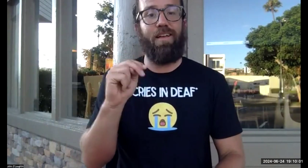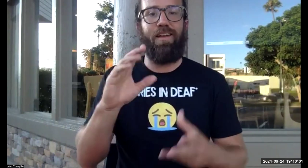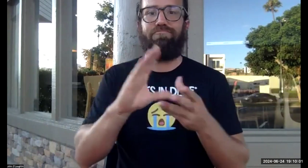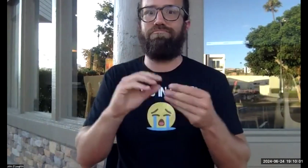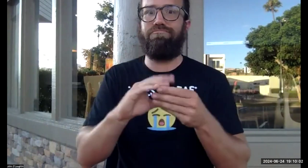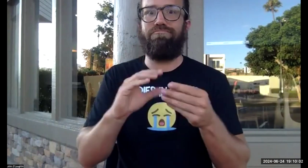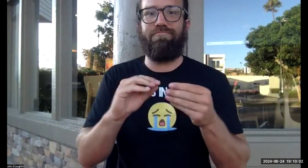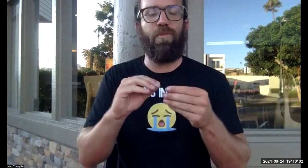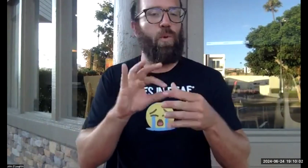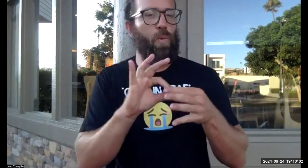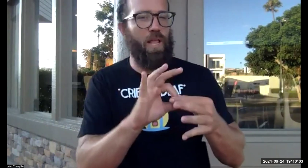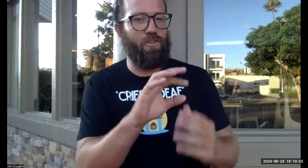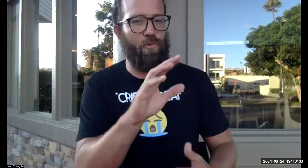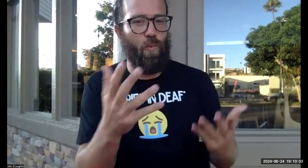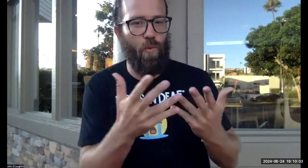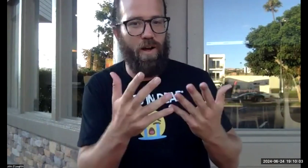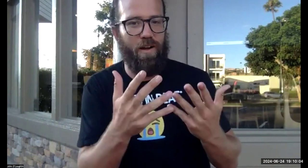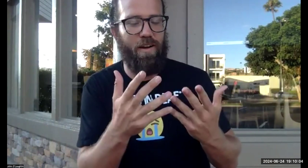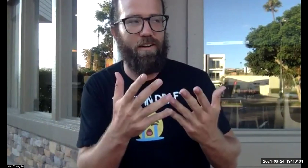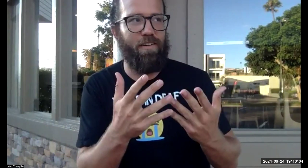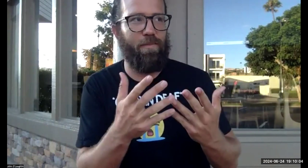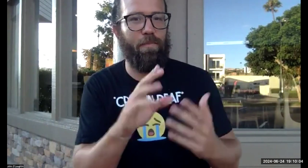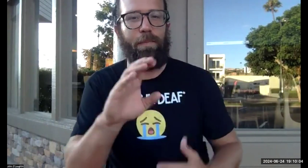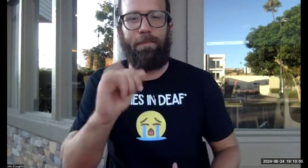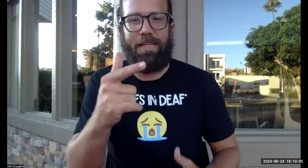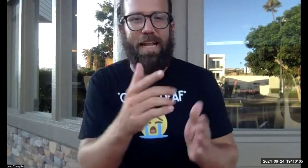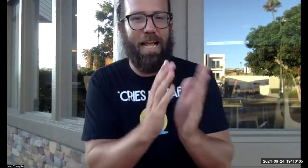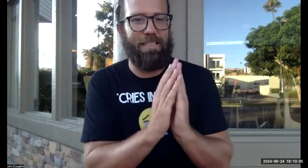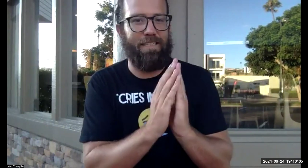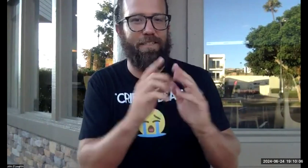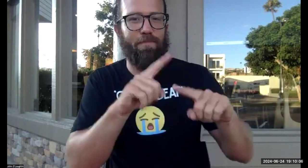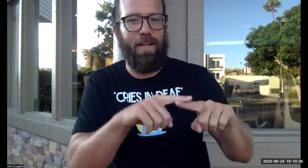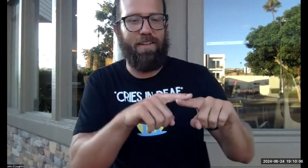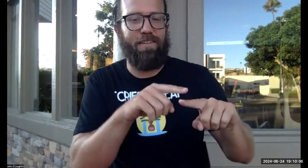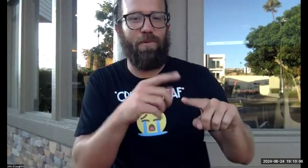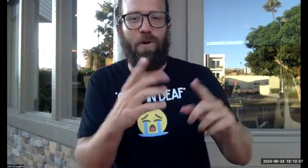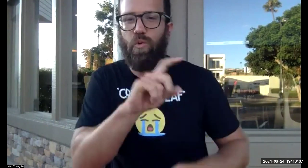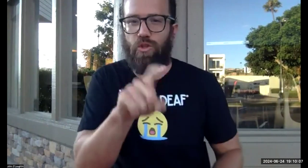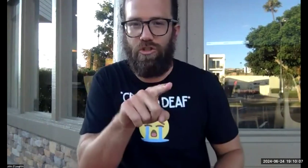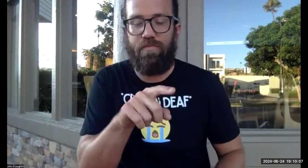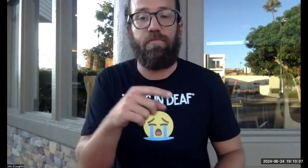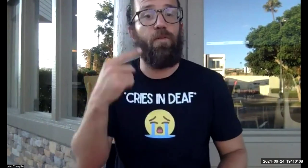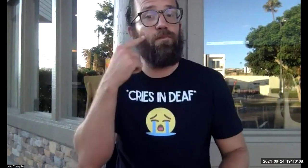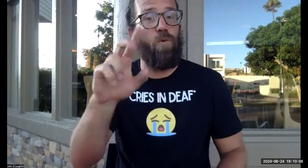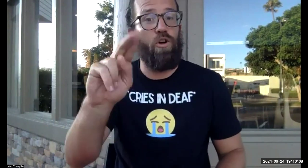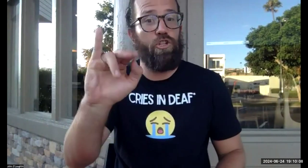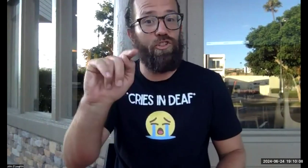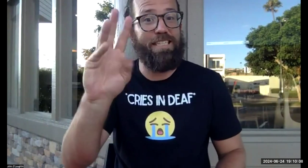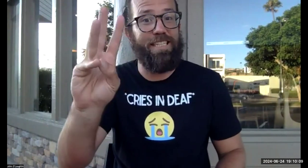signing it. I'll introduce myself and then I'll make a comment in relation to what is being asked. So it really depends on the